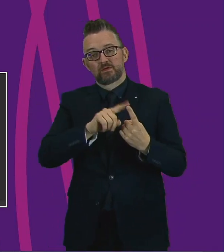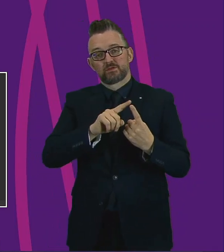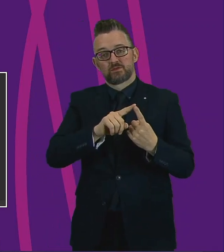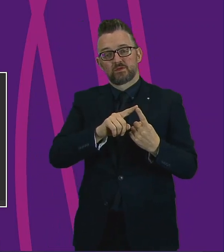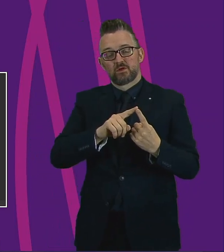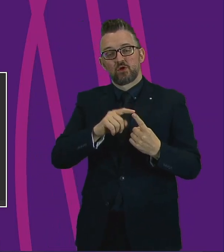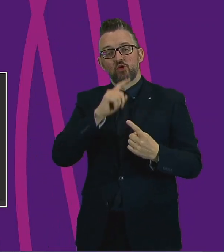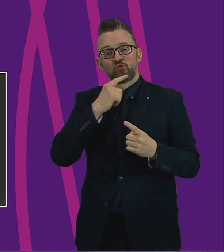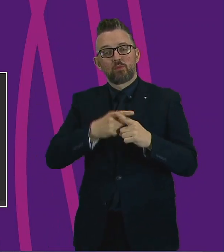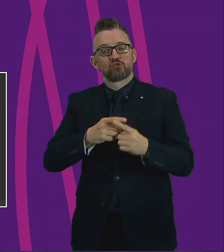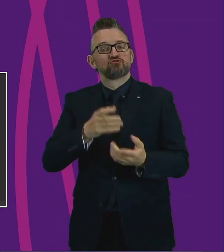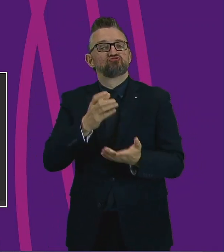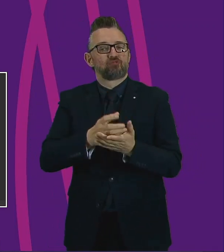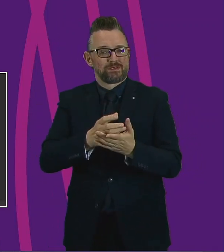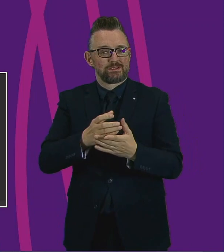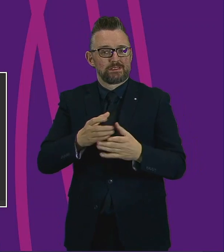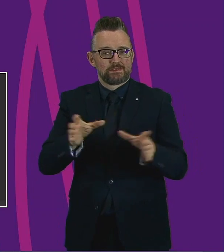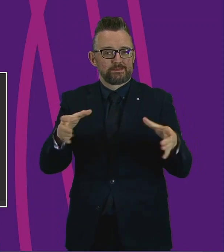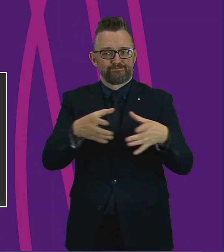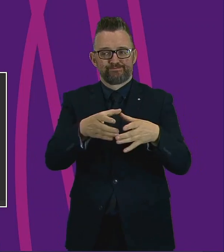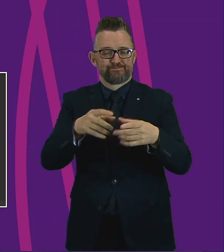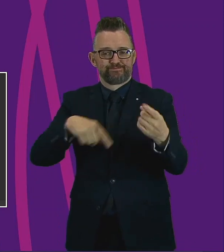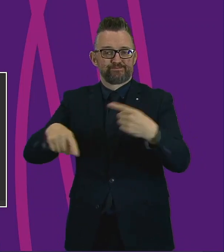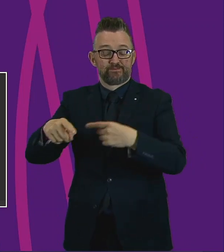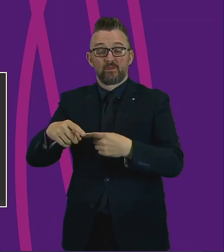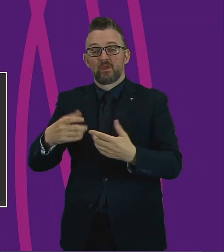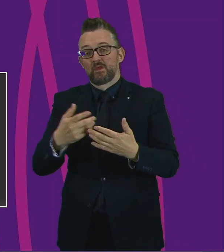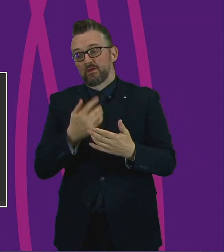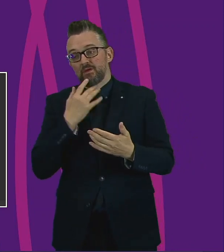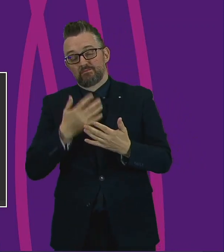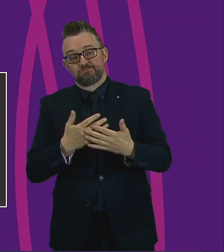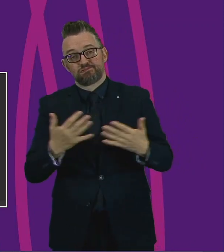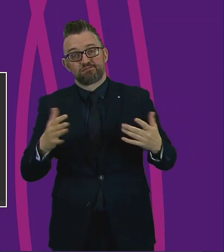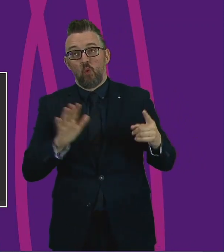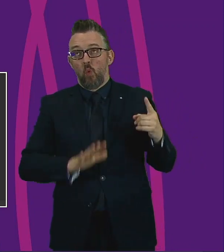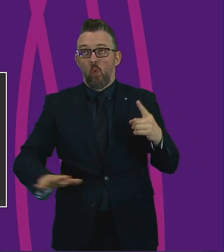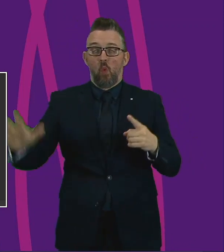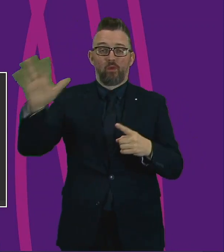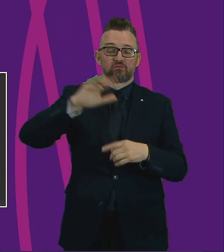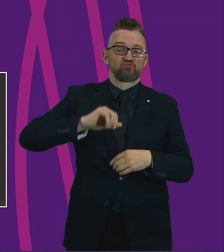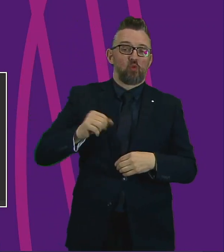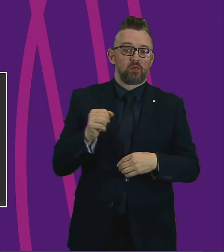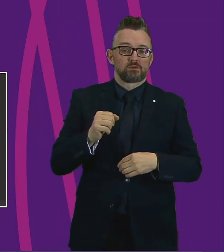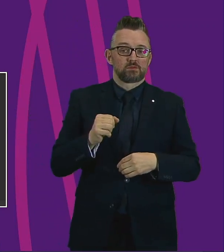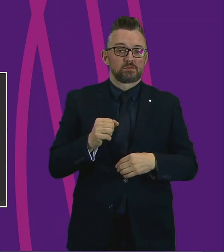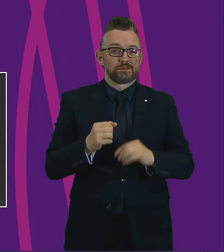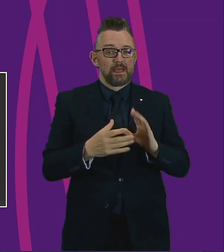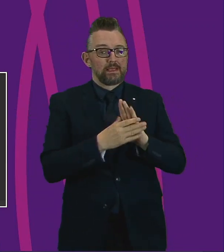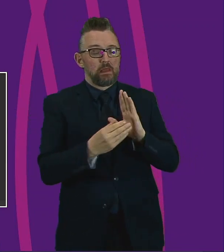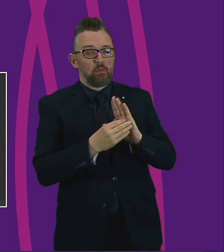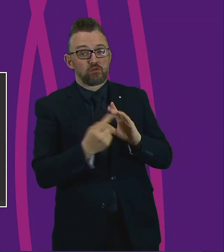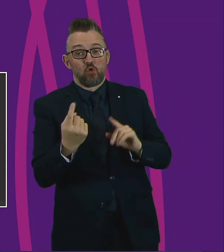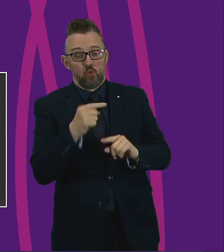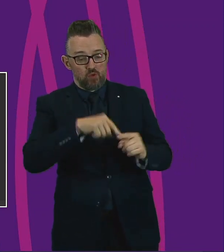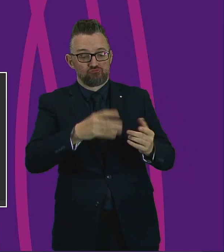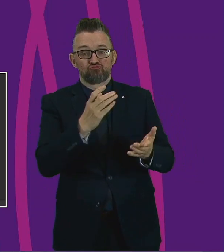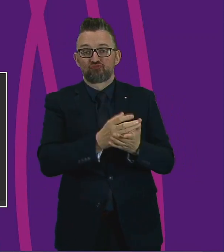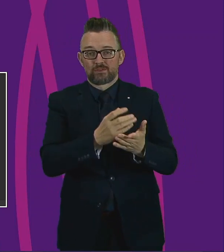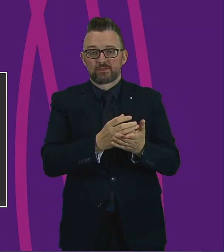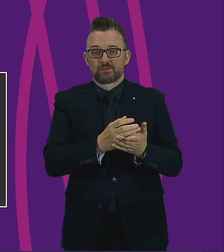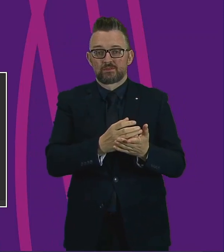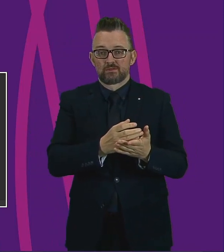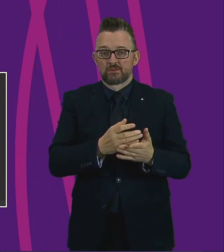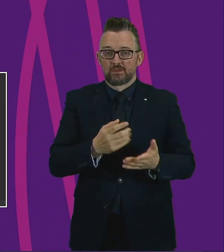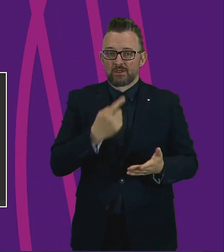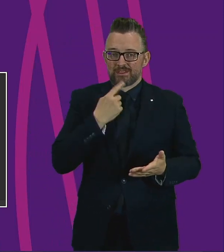sector. We have heard many examples across Scotland of those from the third sector who are